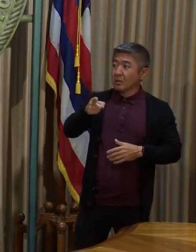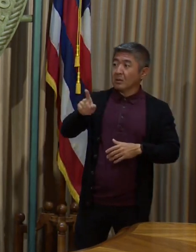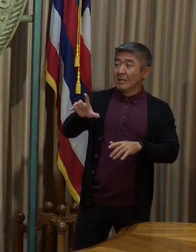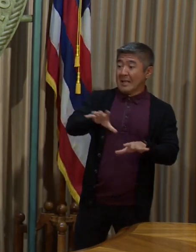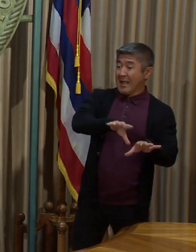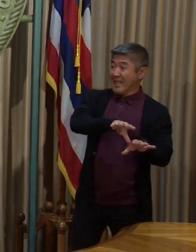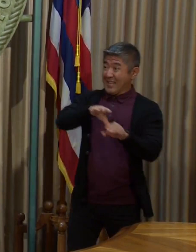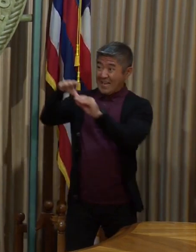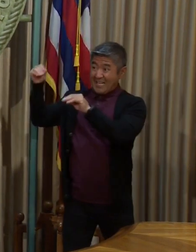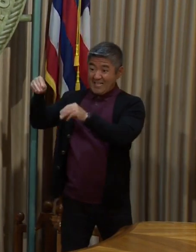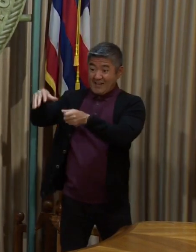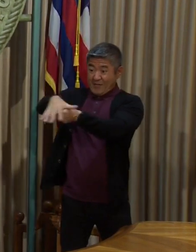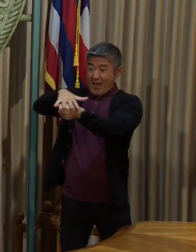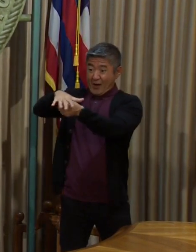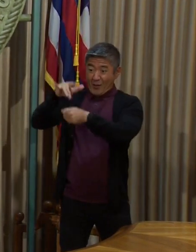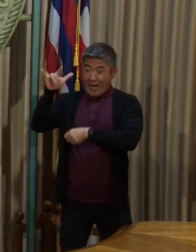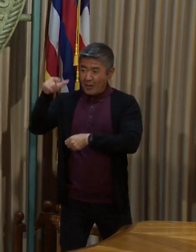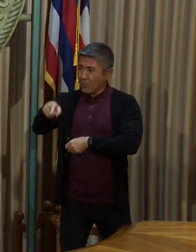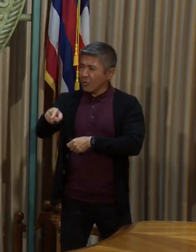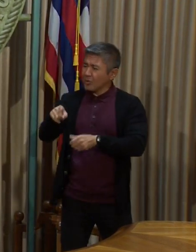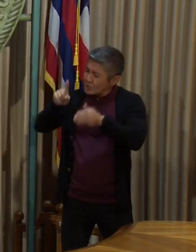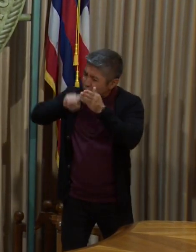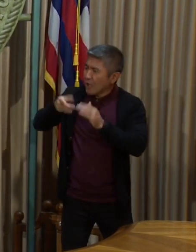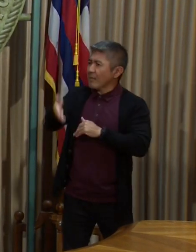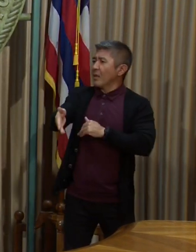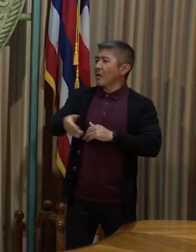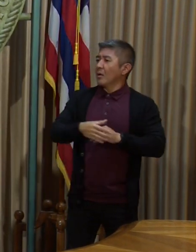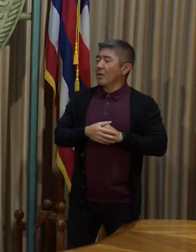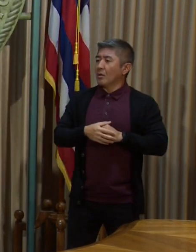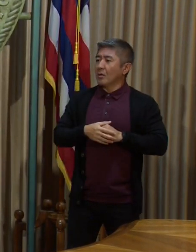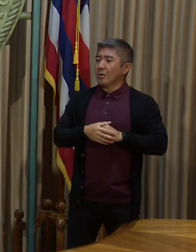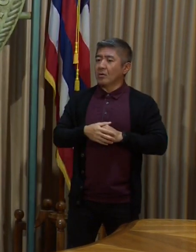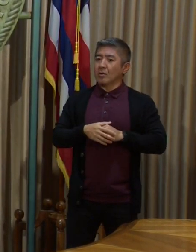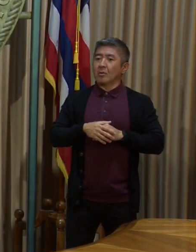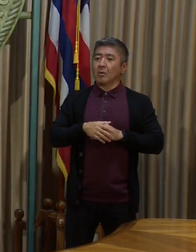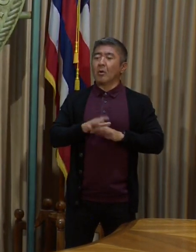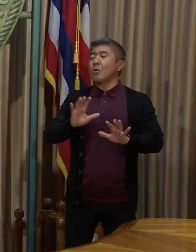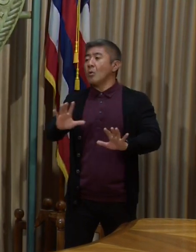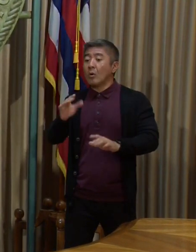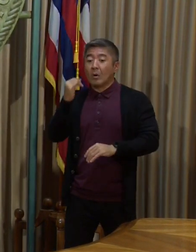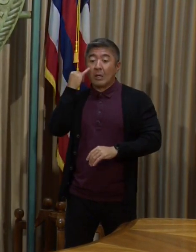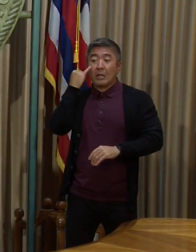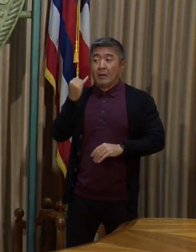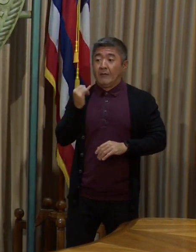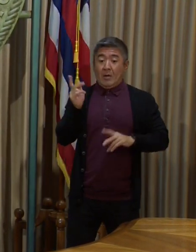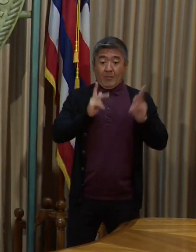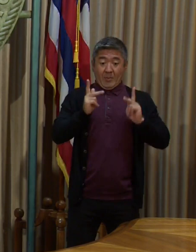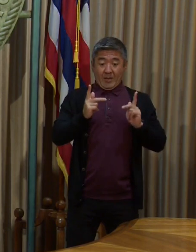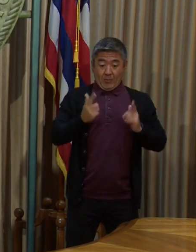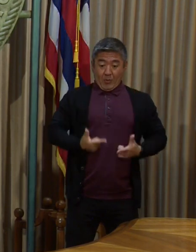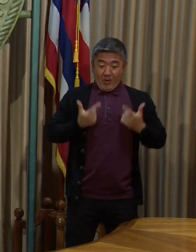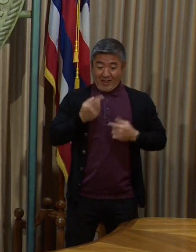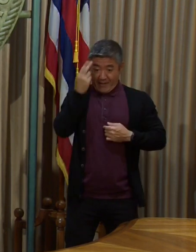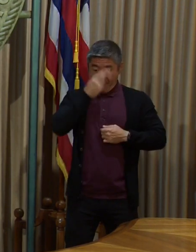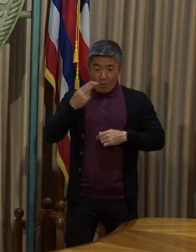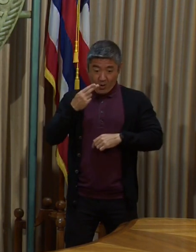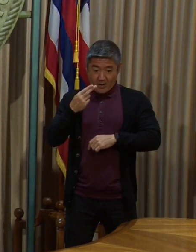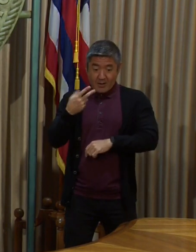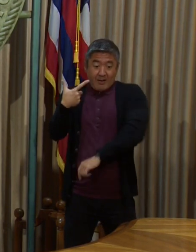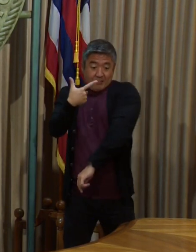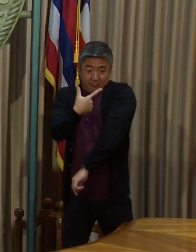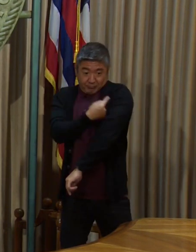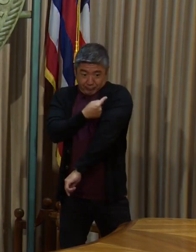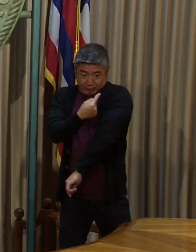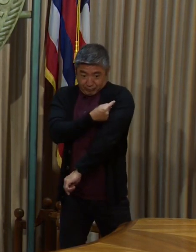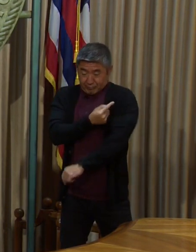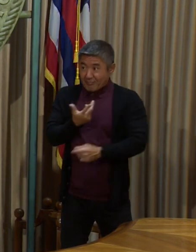Because just to confirm, if a Hawaii resident who gets their vaccination here in Hawaii is